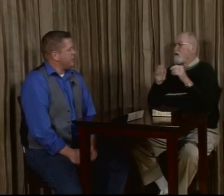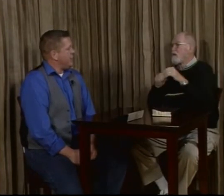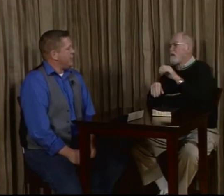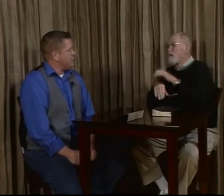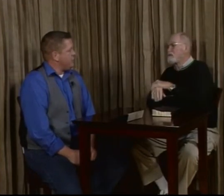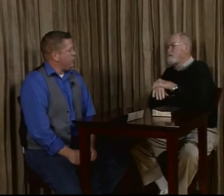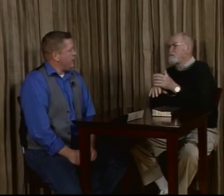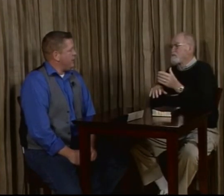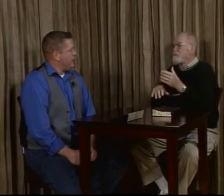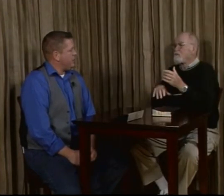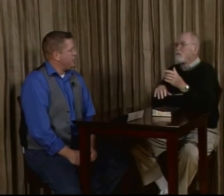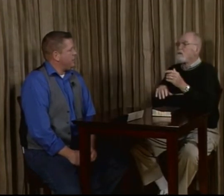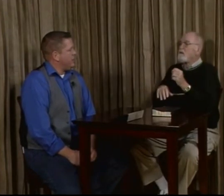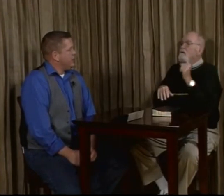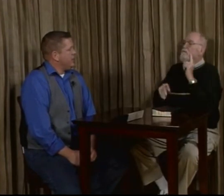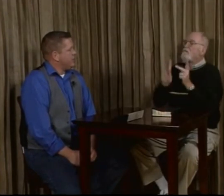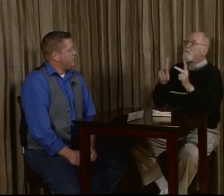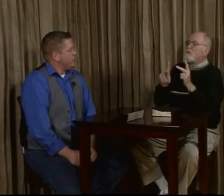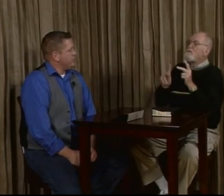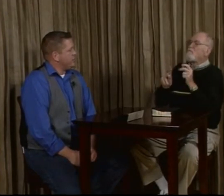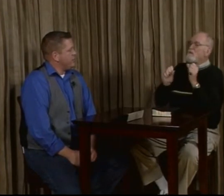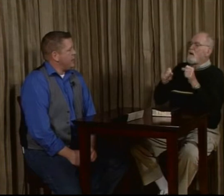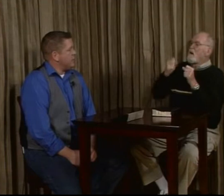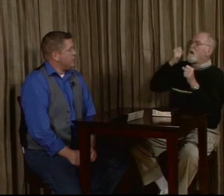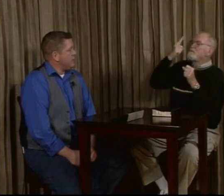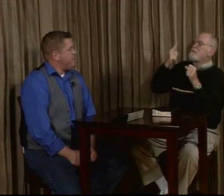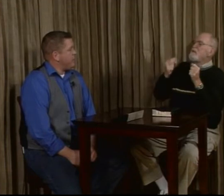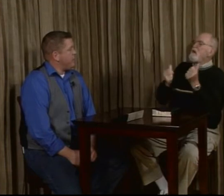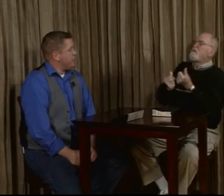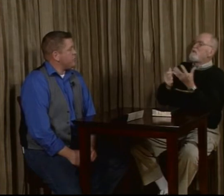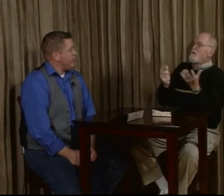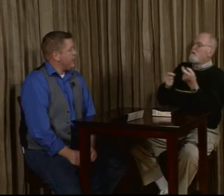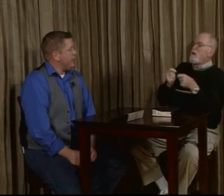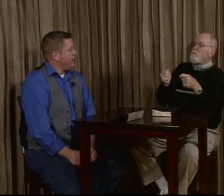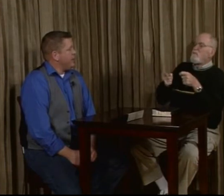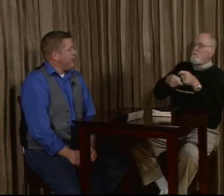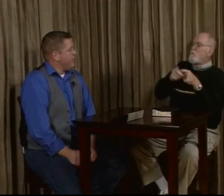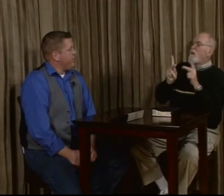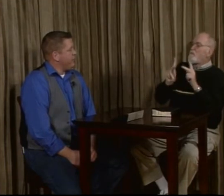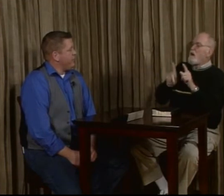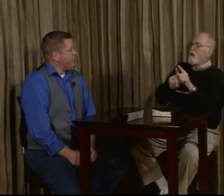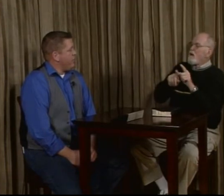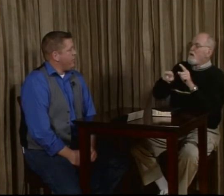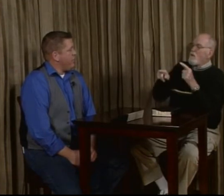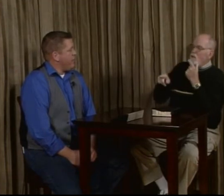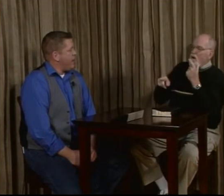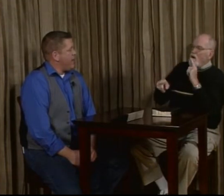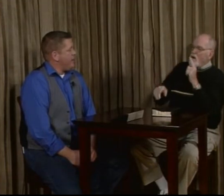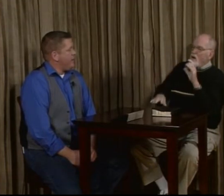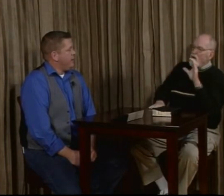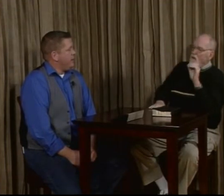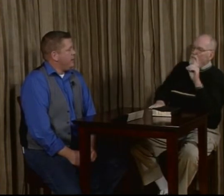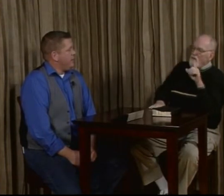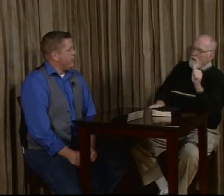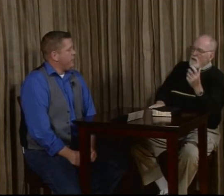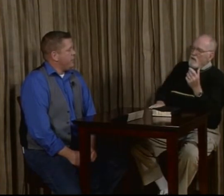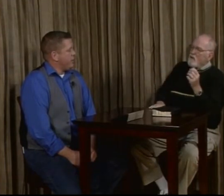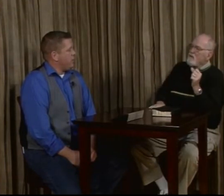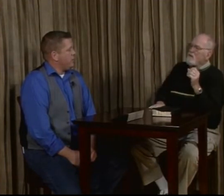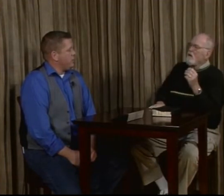sign language and communicate it in English. And so that's exciting. so deaf people can understand everything from that, from people like CODAs who